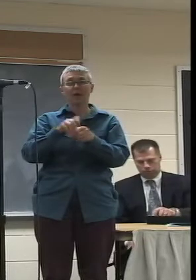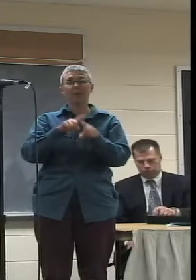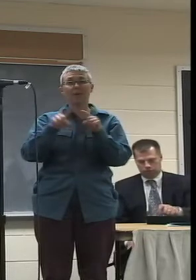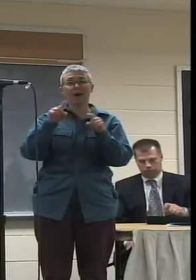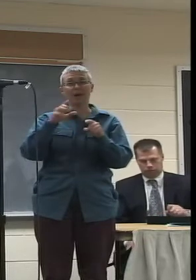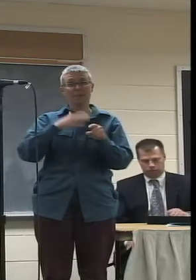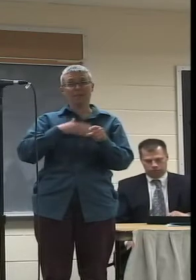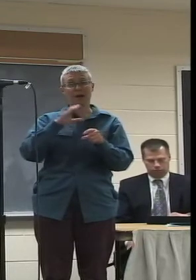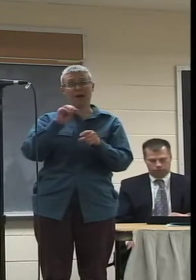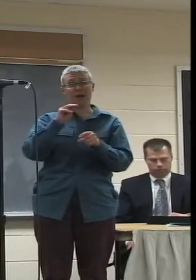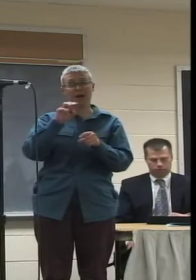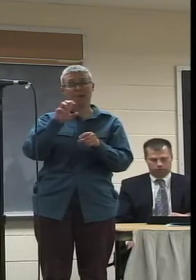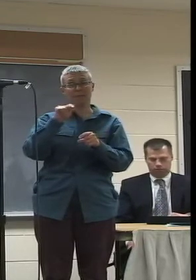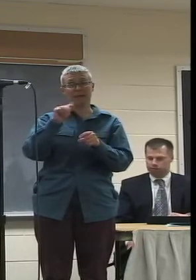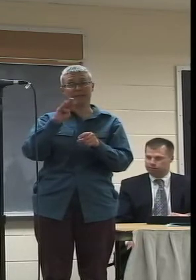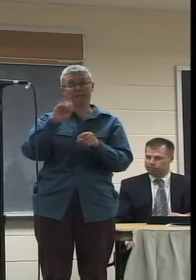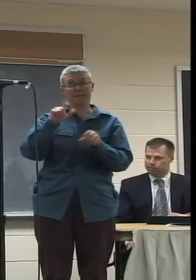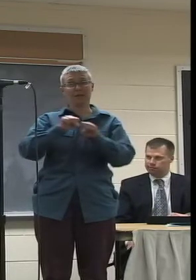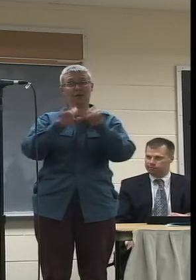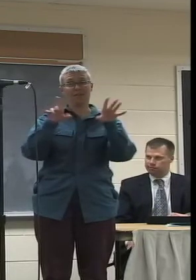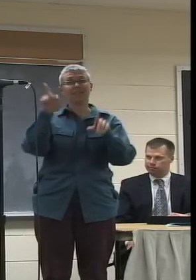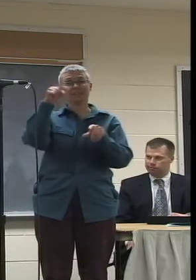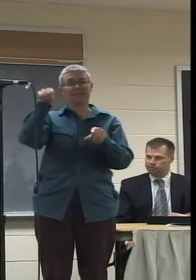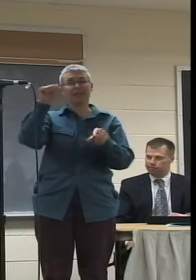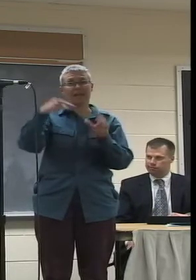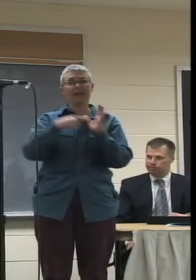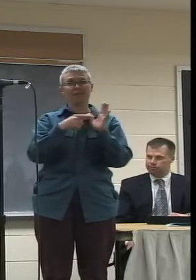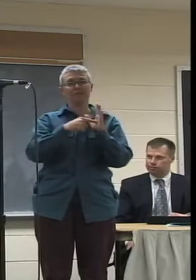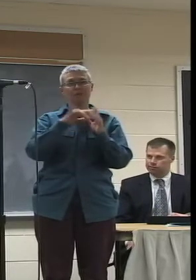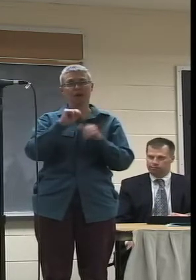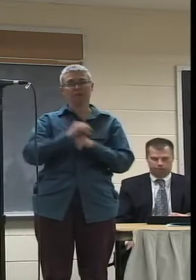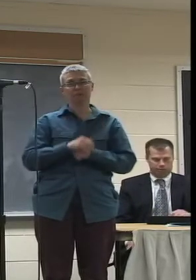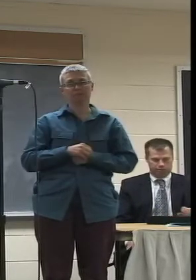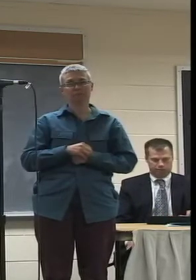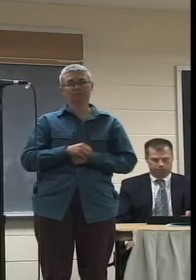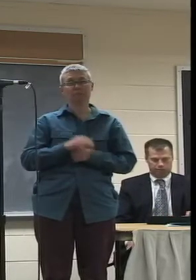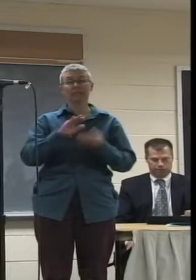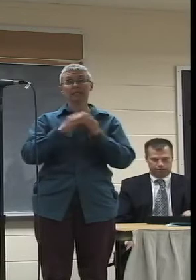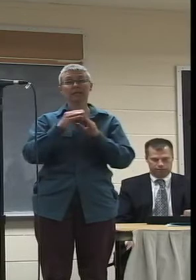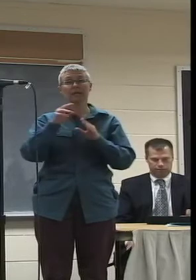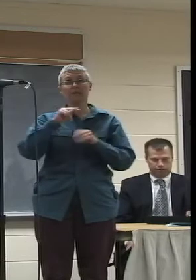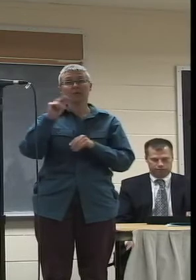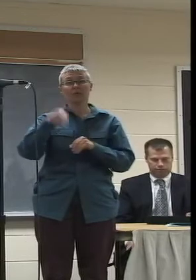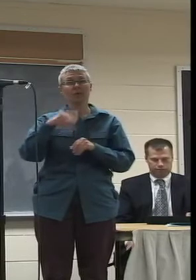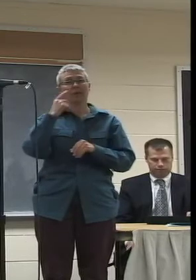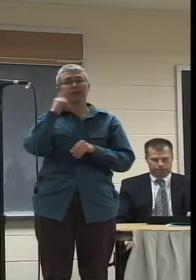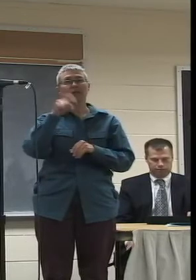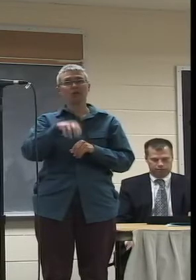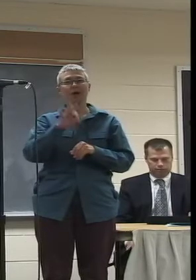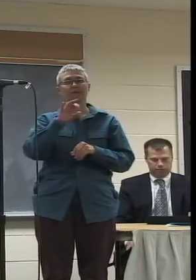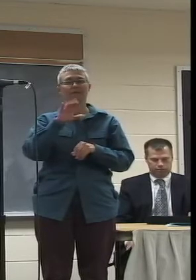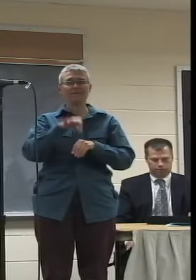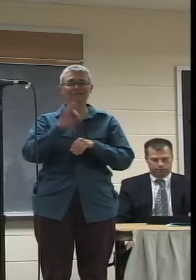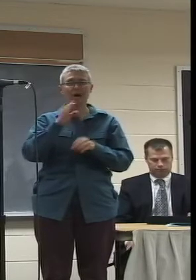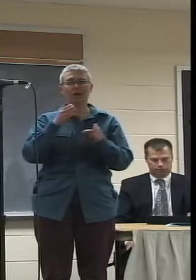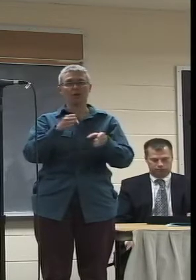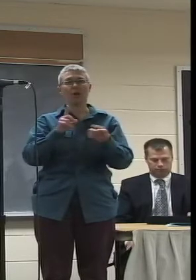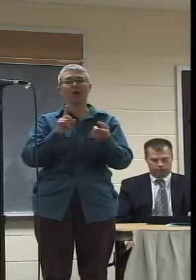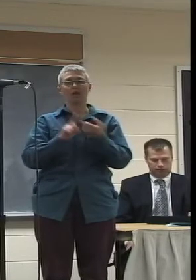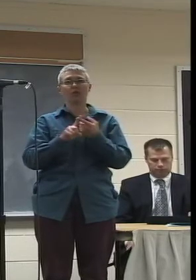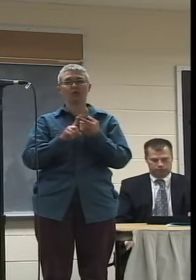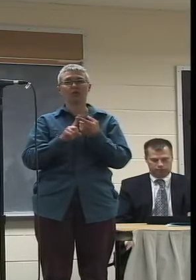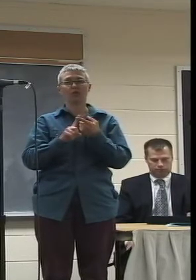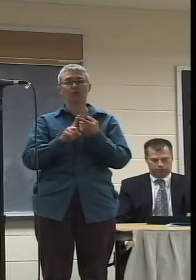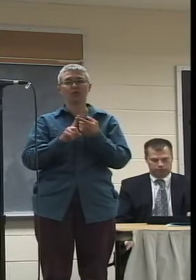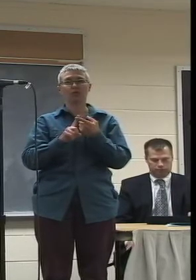it. And as far as the city of Northampton is concerned, I think you have to find a way to also